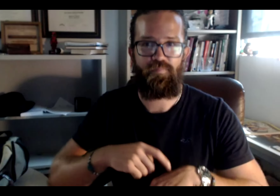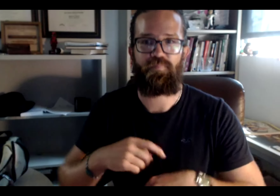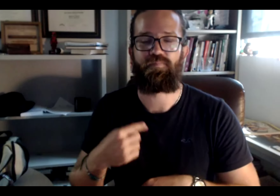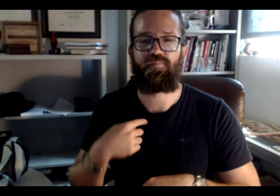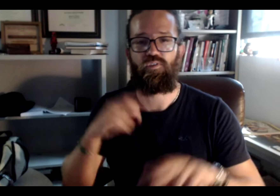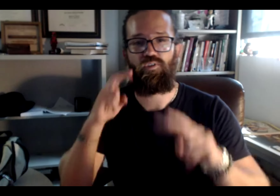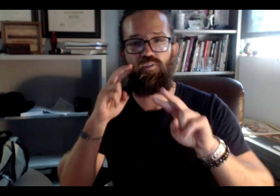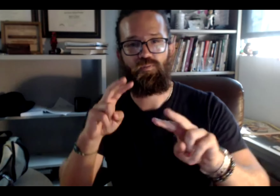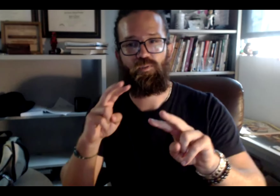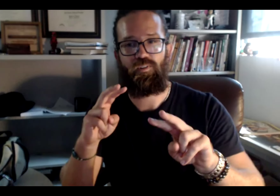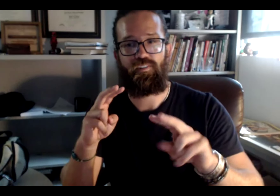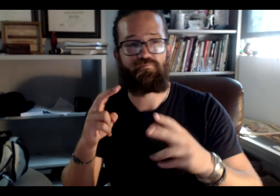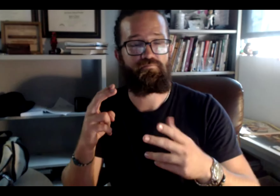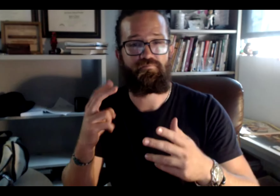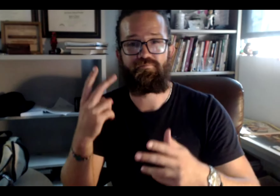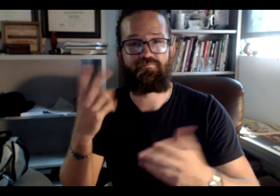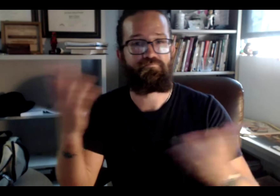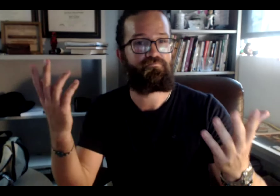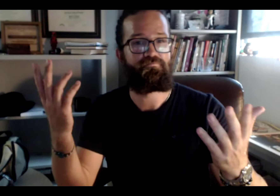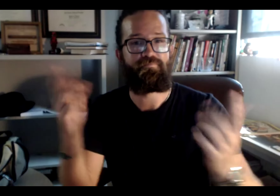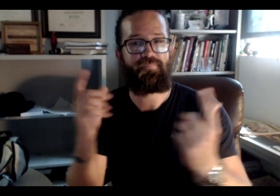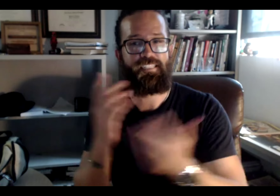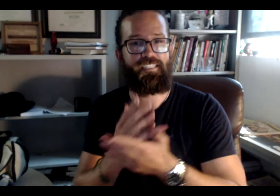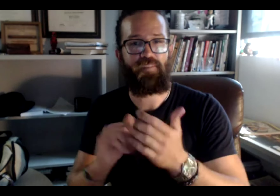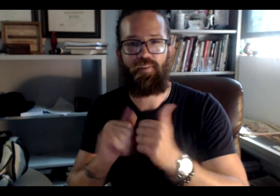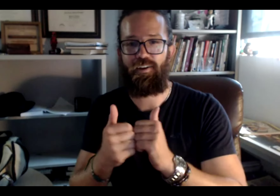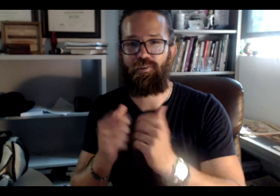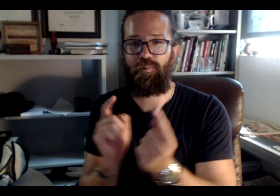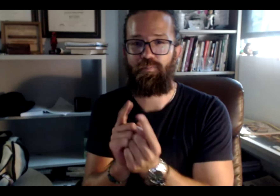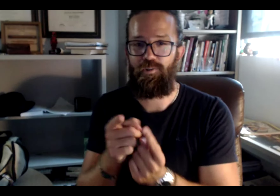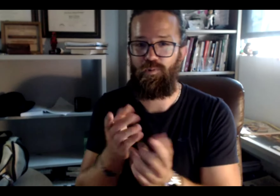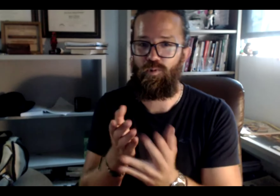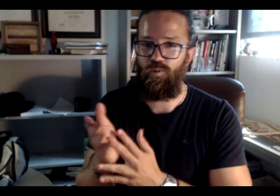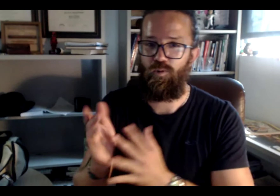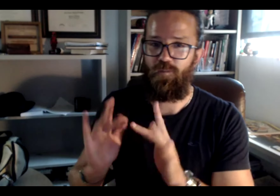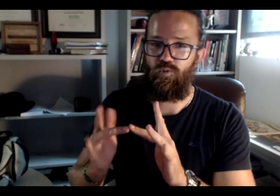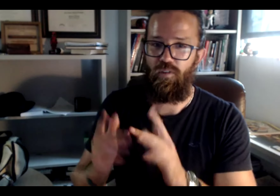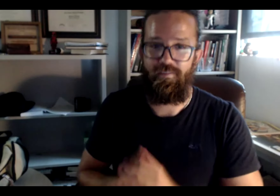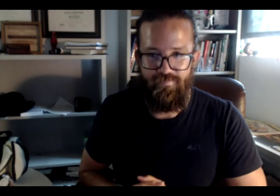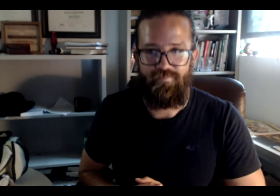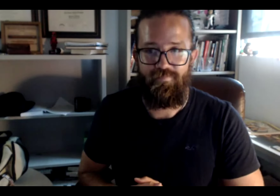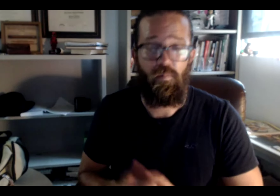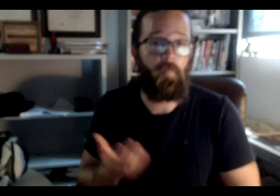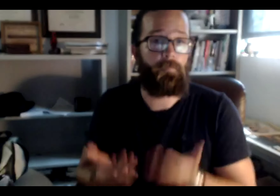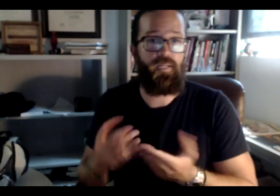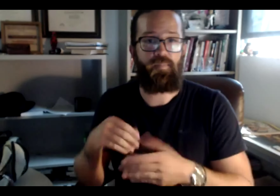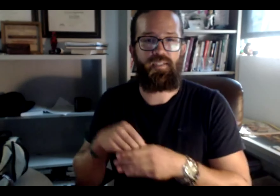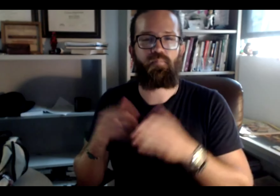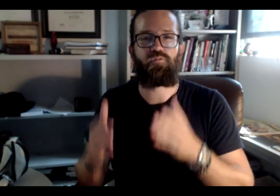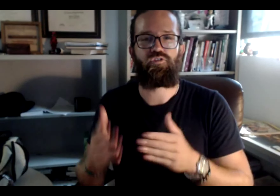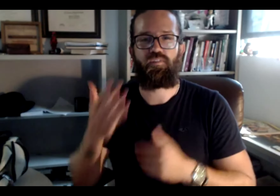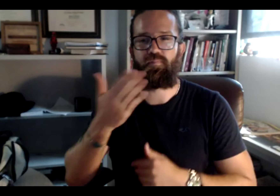Well, thank you all for your time and somehow look forward to meeting you through